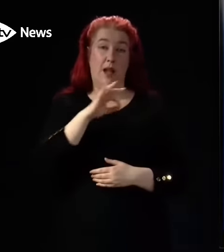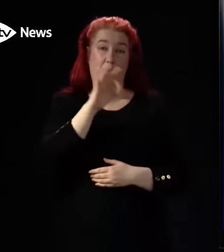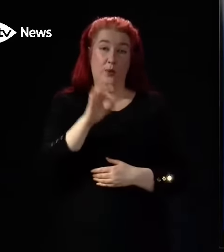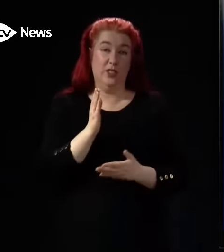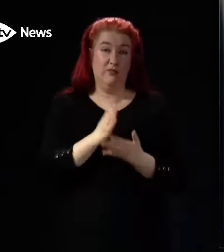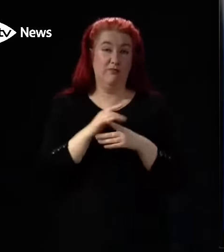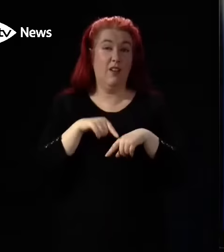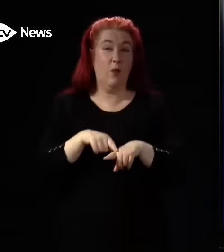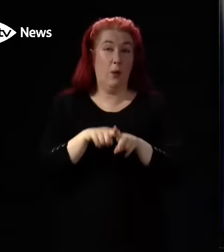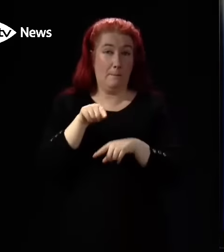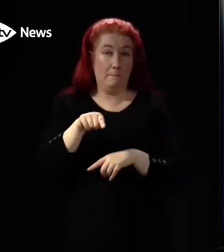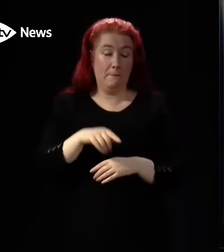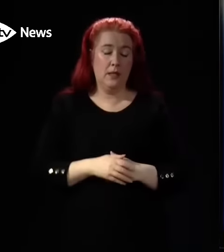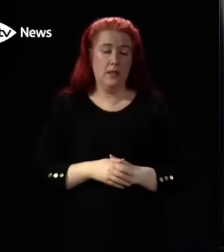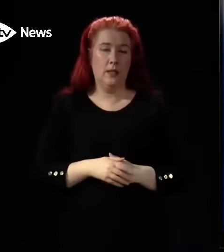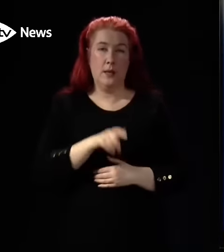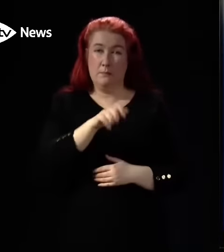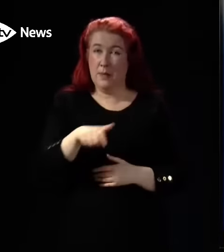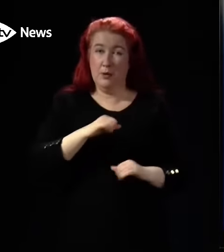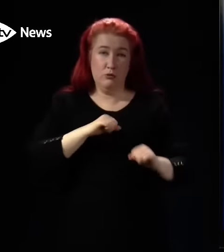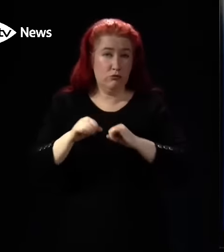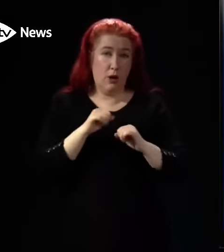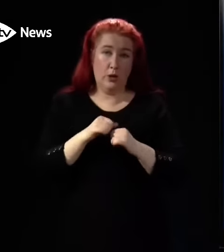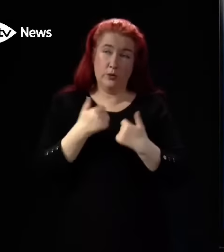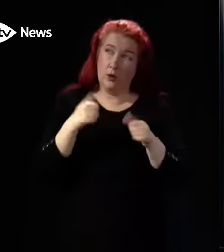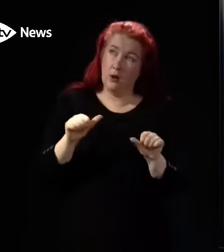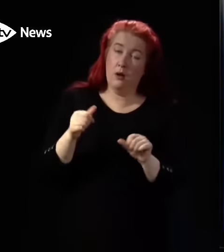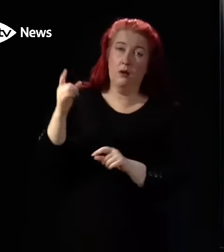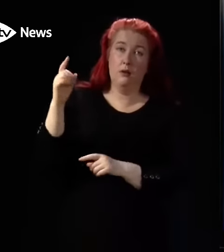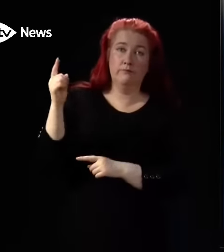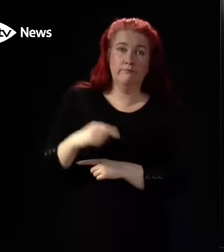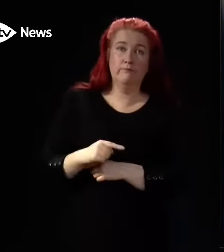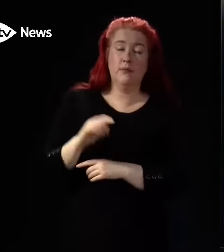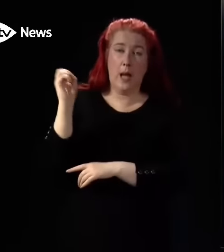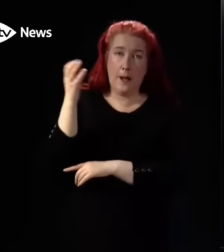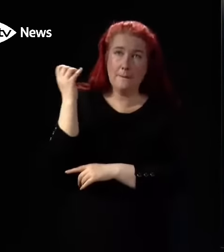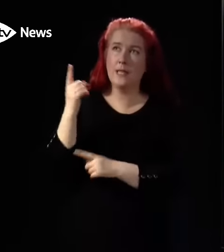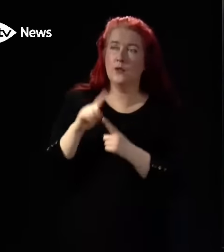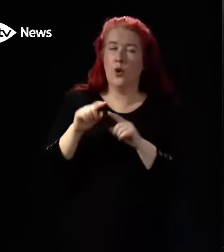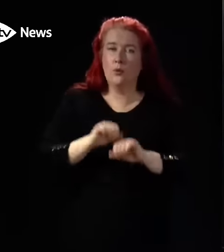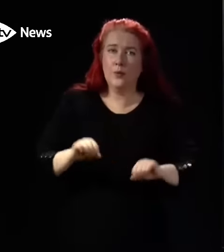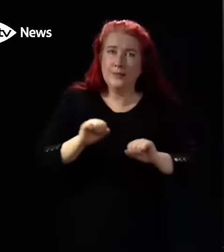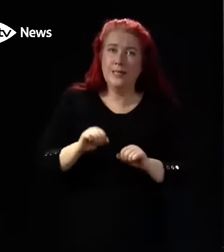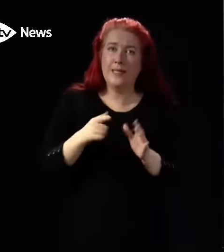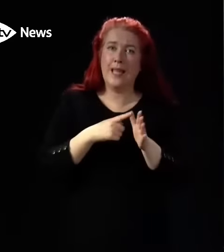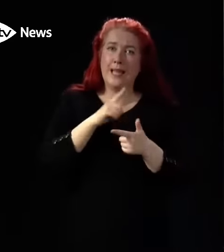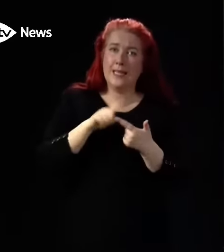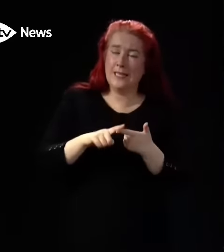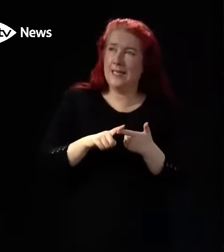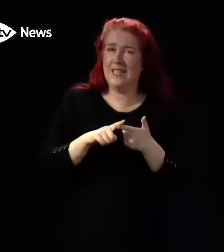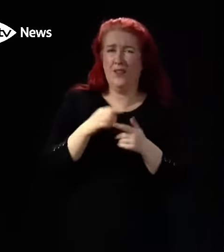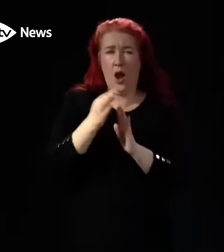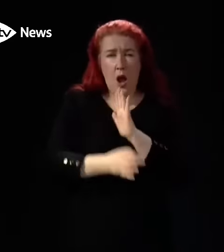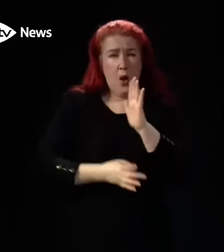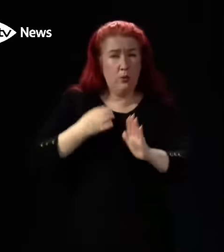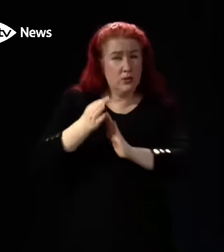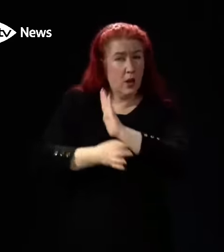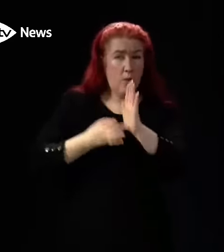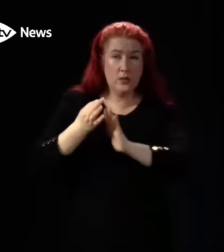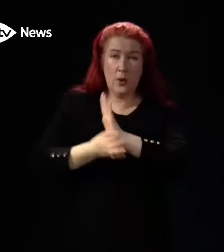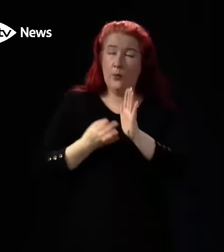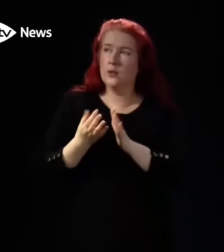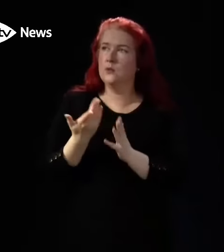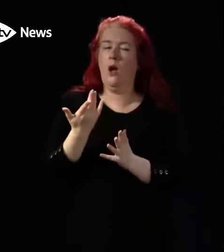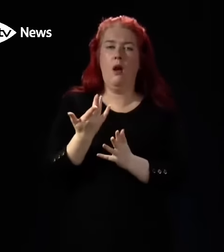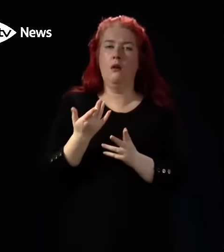We've got a situation where people are struggling to get an ambulance, where people are sitting for hours in an A&E in a critical condition, where doctors are saying the system